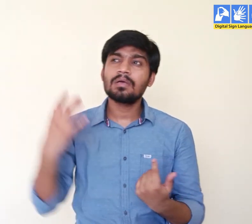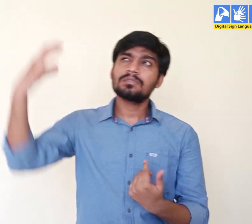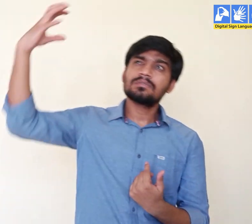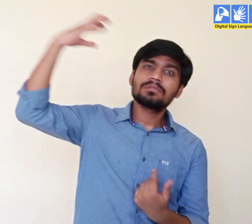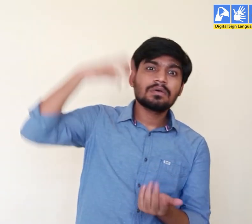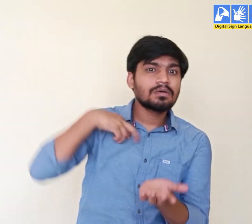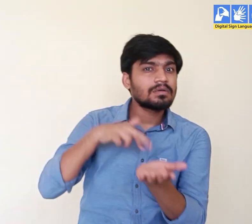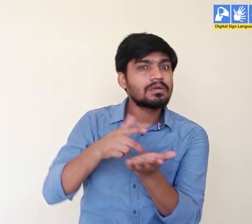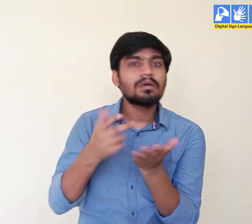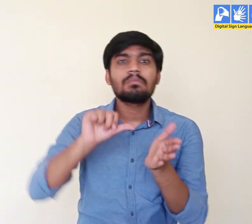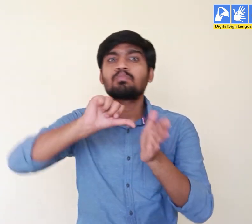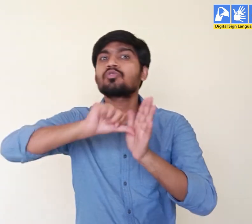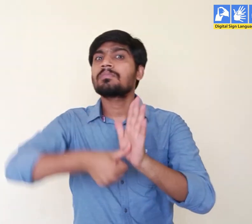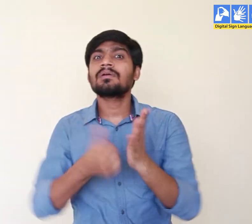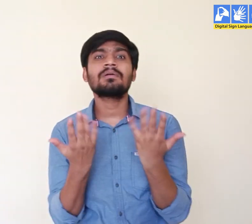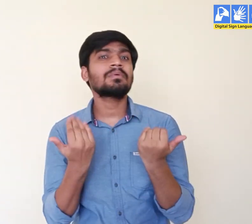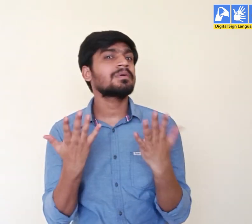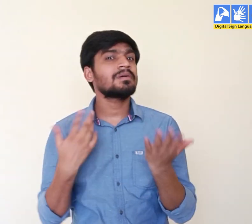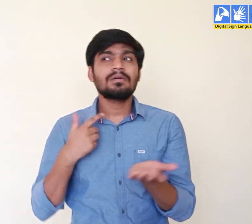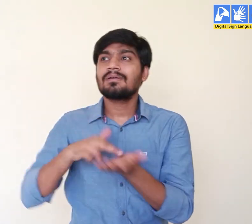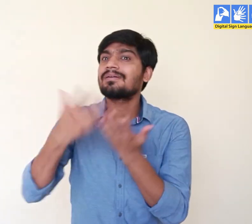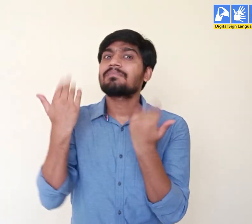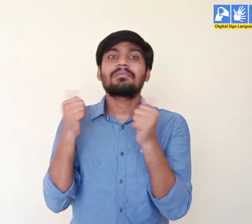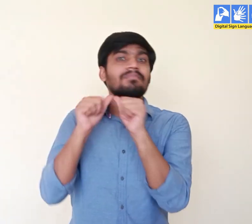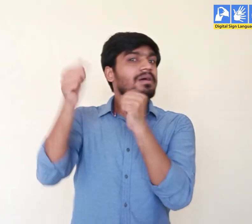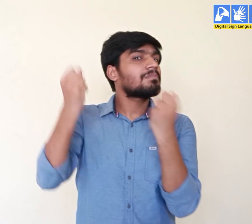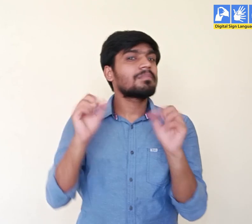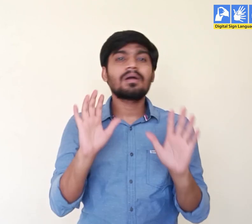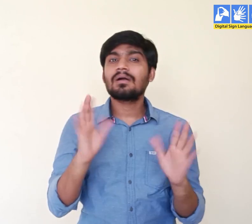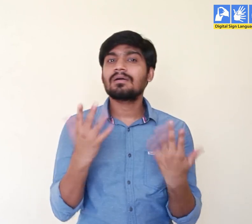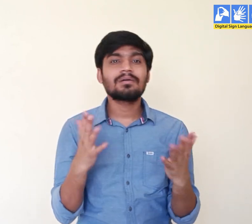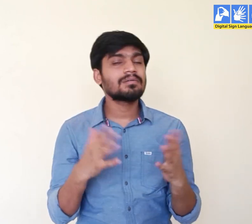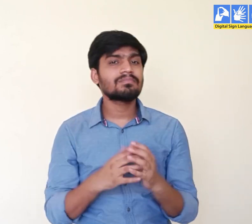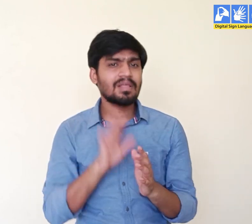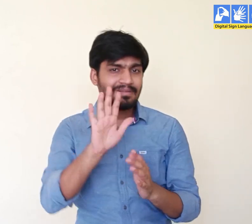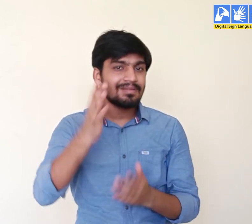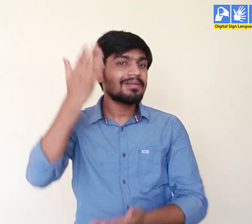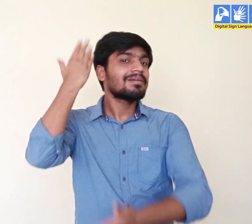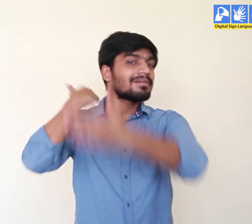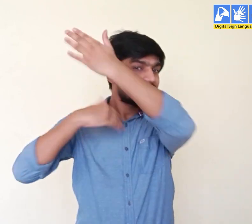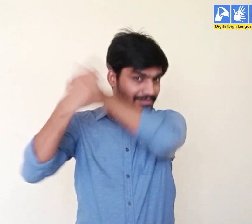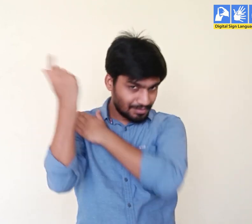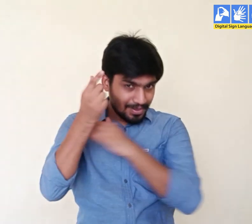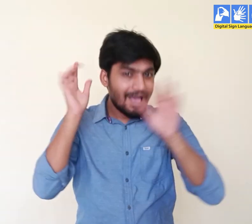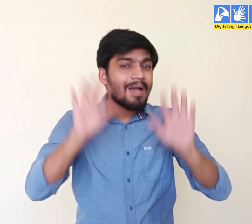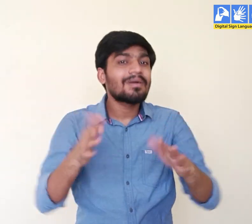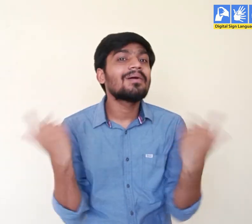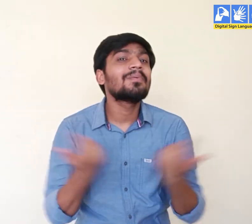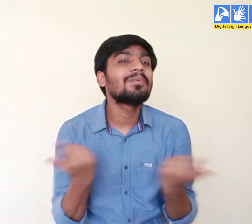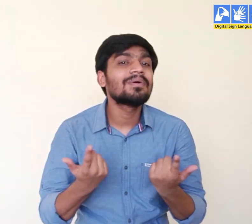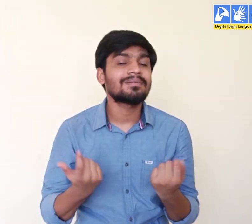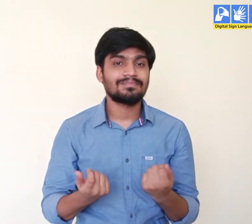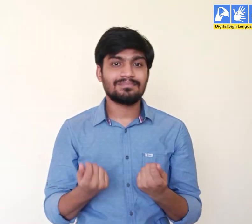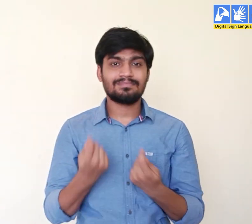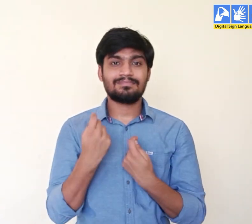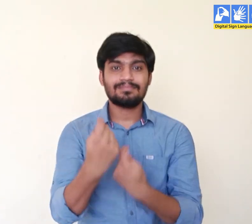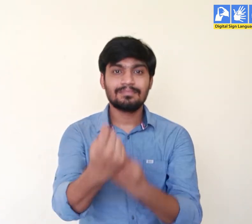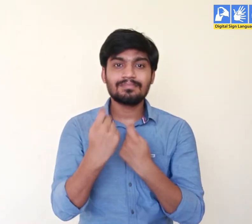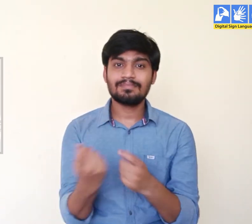get tired walking in the sun. It is impossible to go on walking for too long. Earlier we had something in use. These